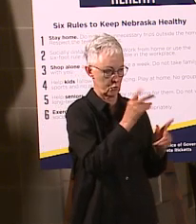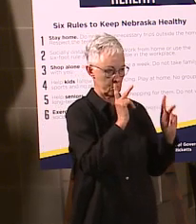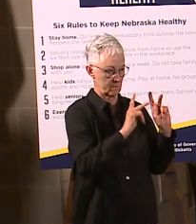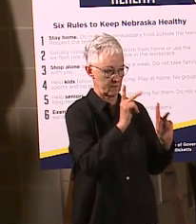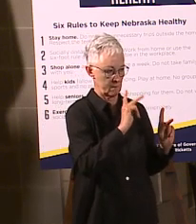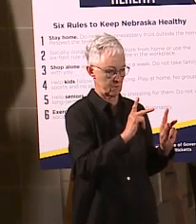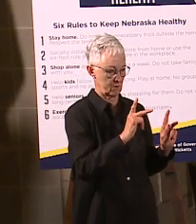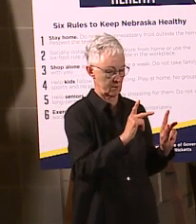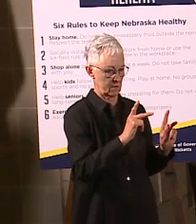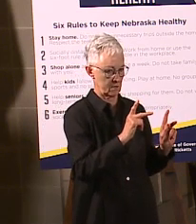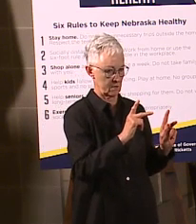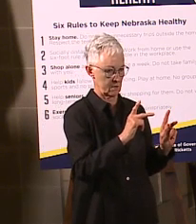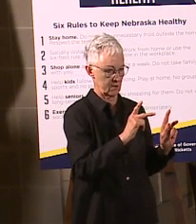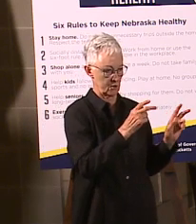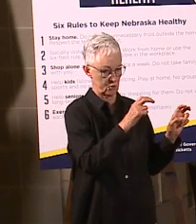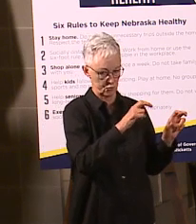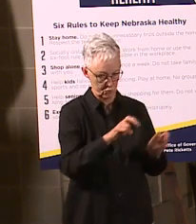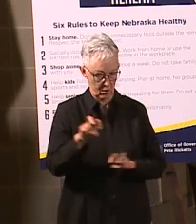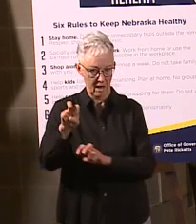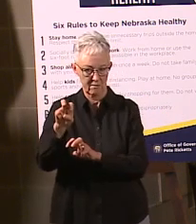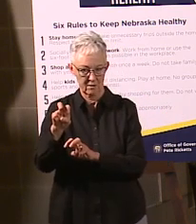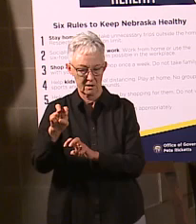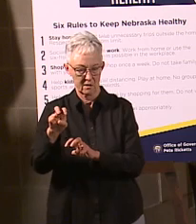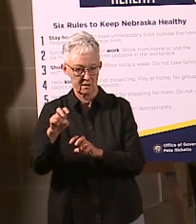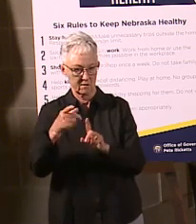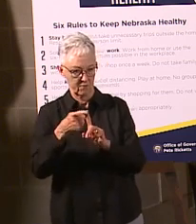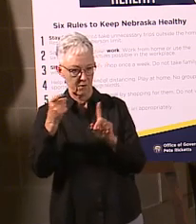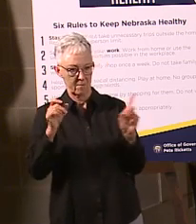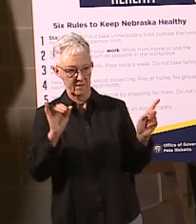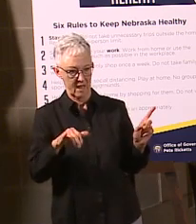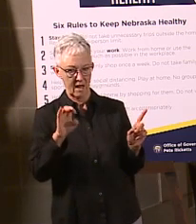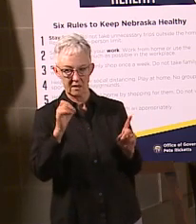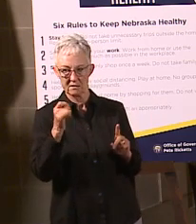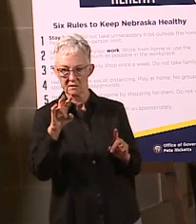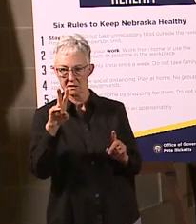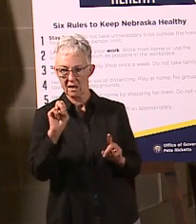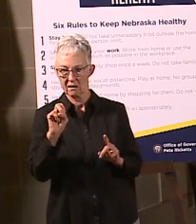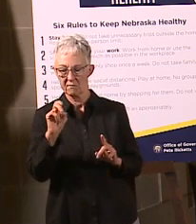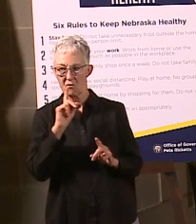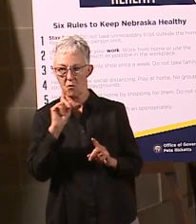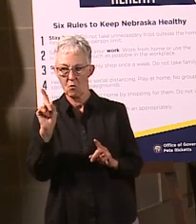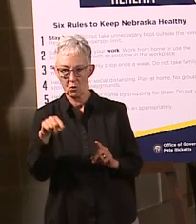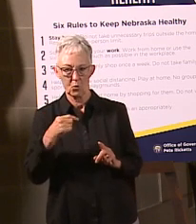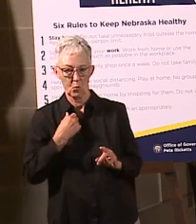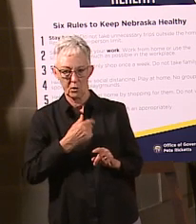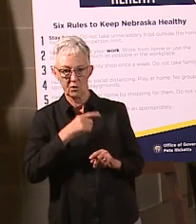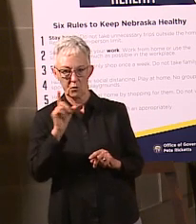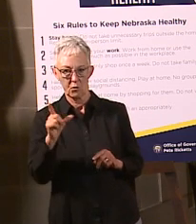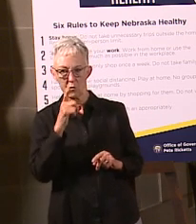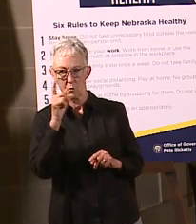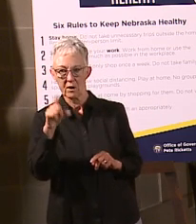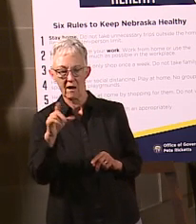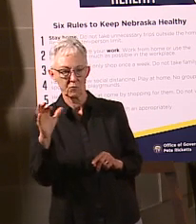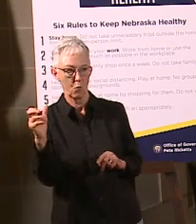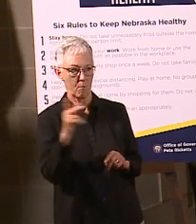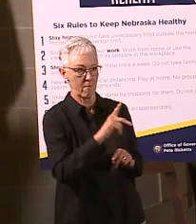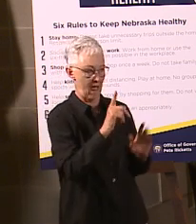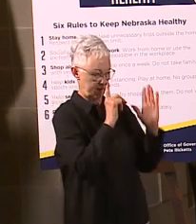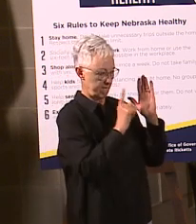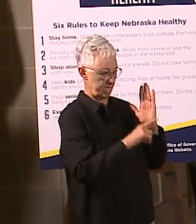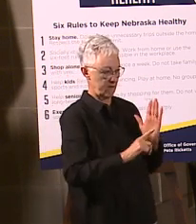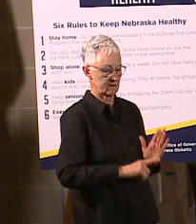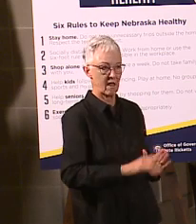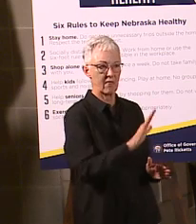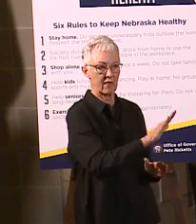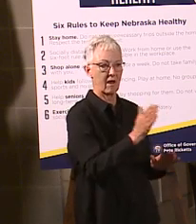week, largely due to the executive order and not going back on all of those old claims. So far, our